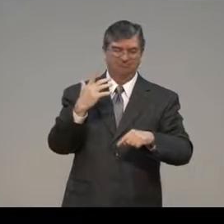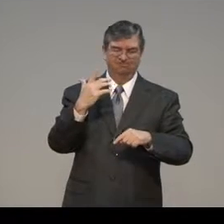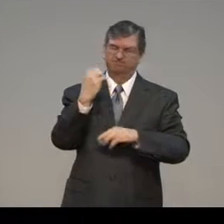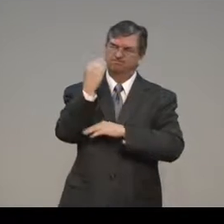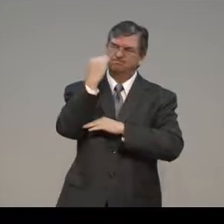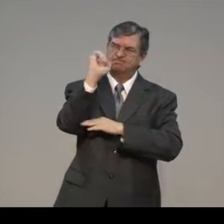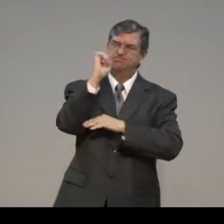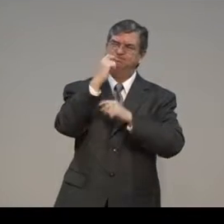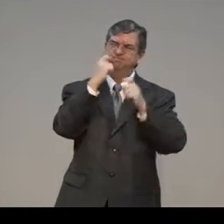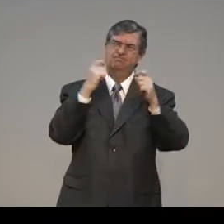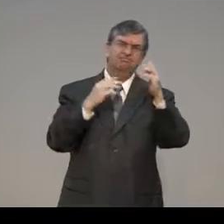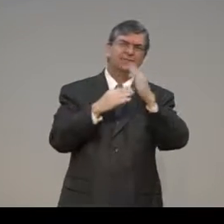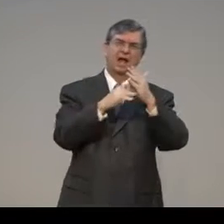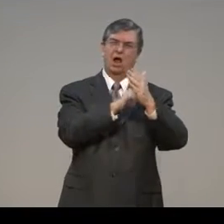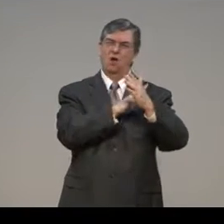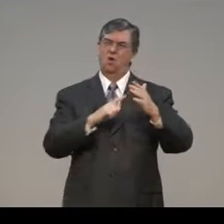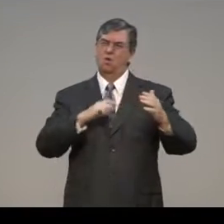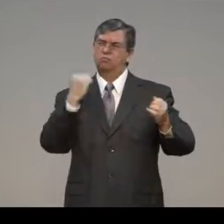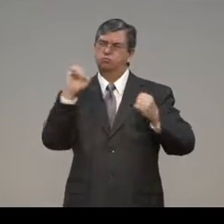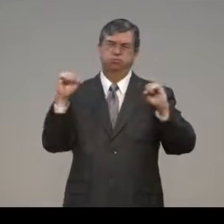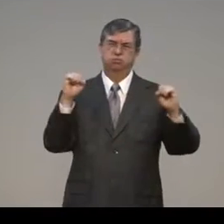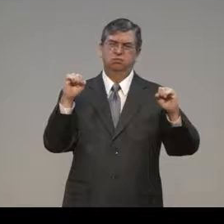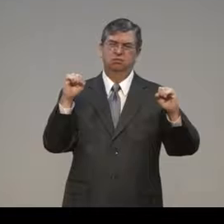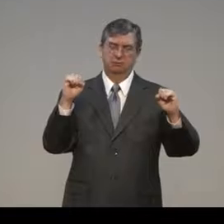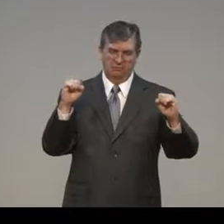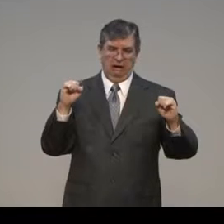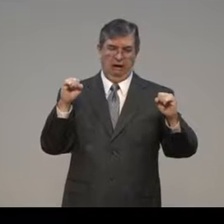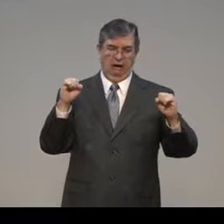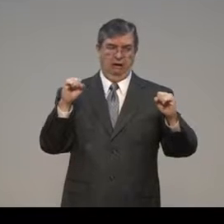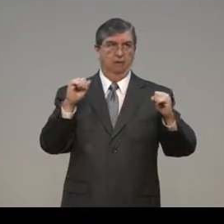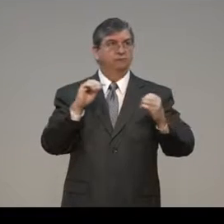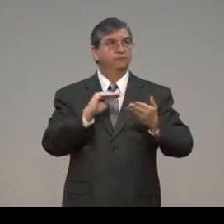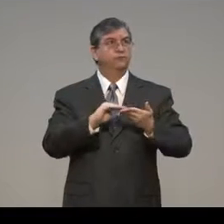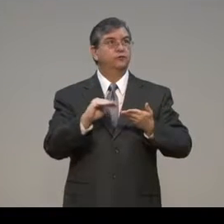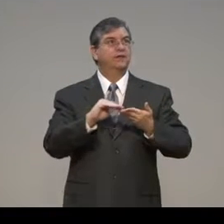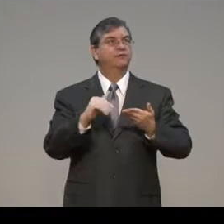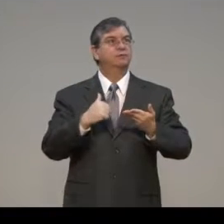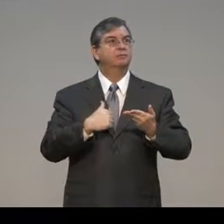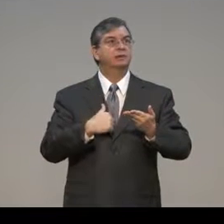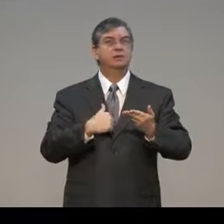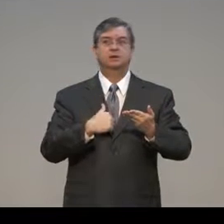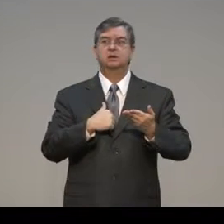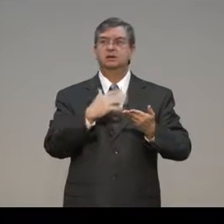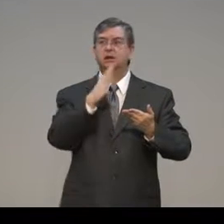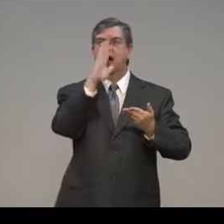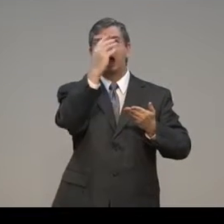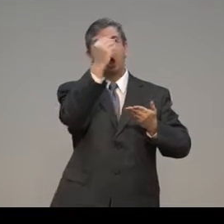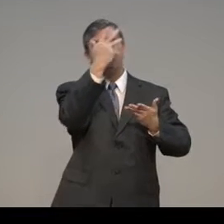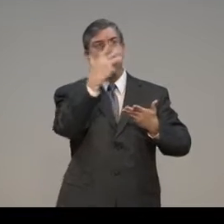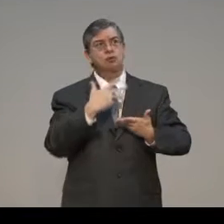And people who are sinners that are in God's hold recognize that He can